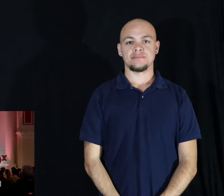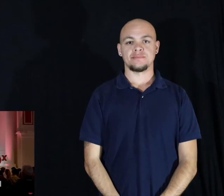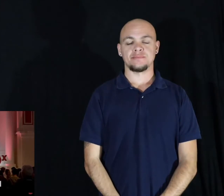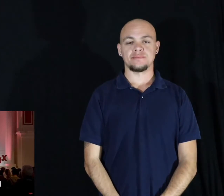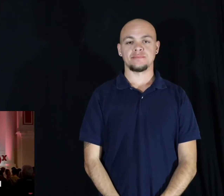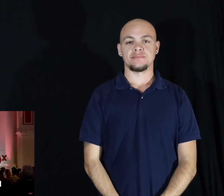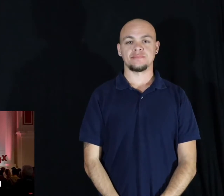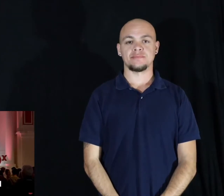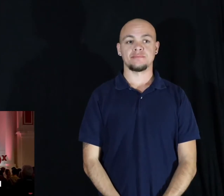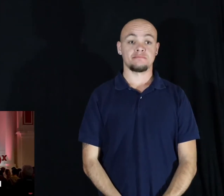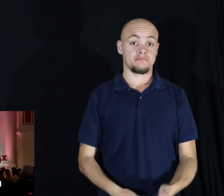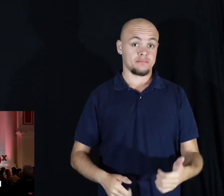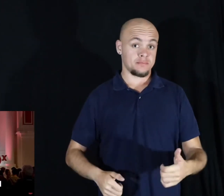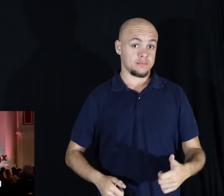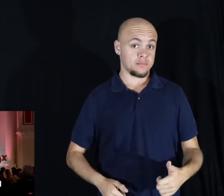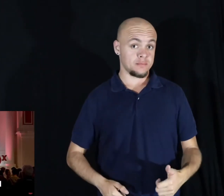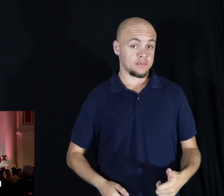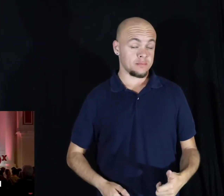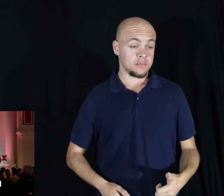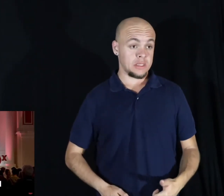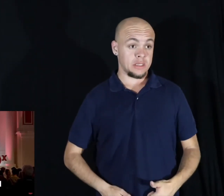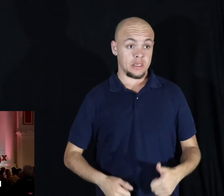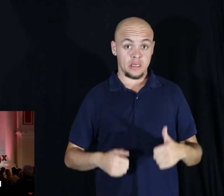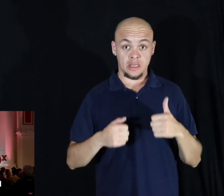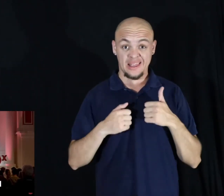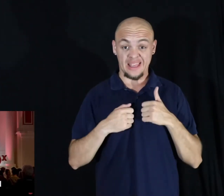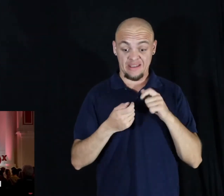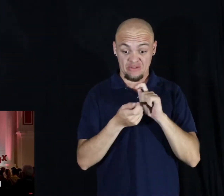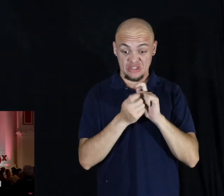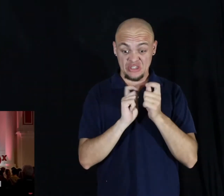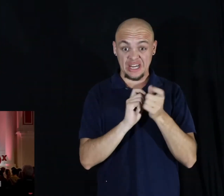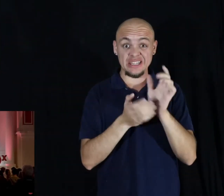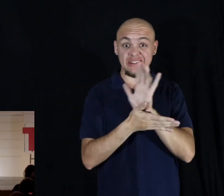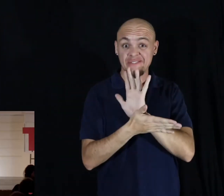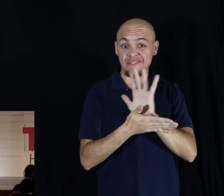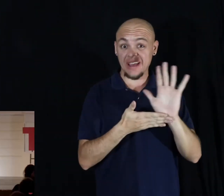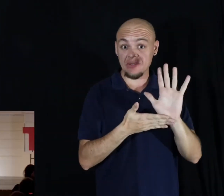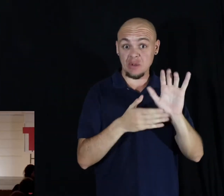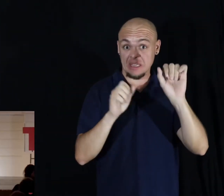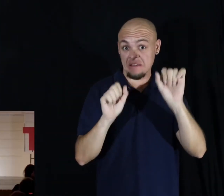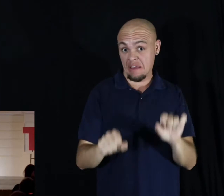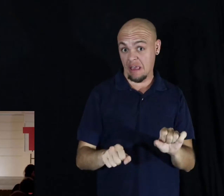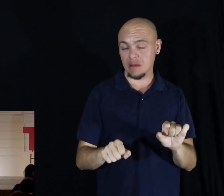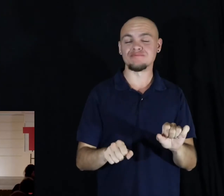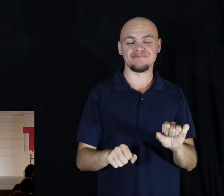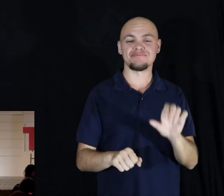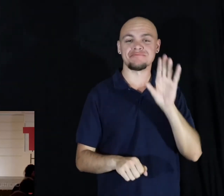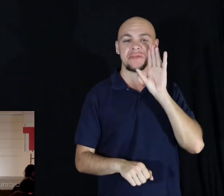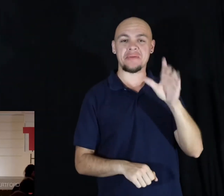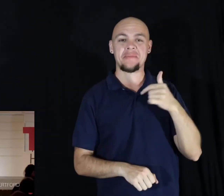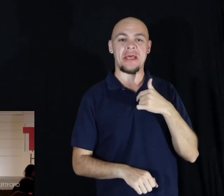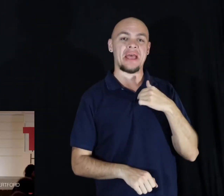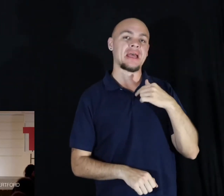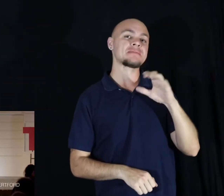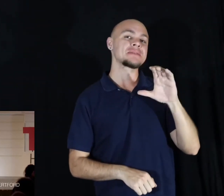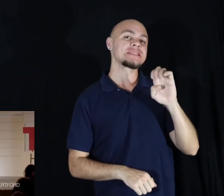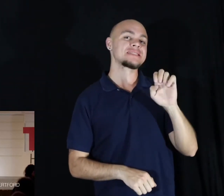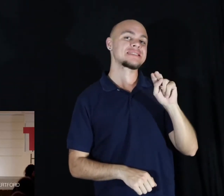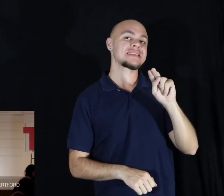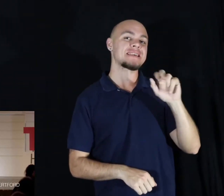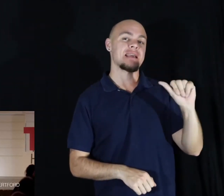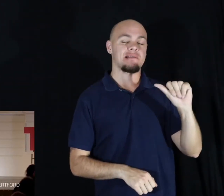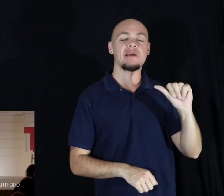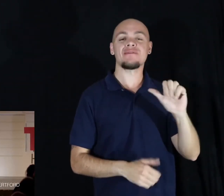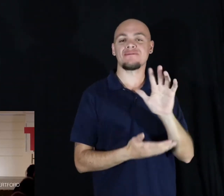Can a life be changed in five weeks? Hello, I'm Sienna and I'm here to tell you about five weeks